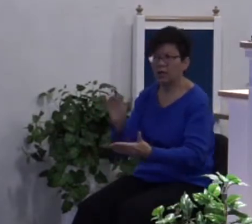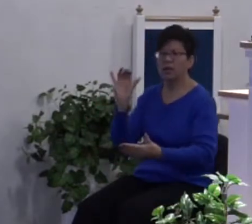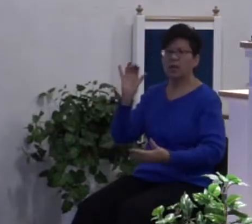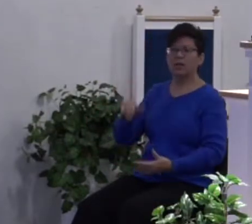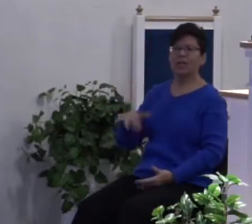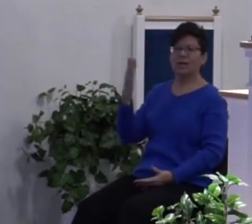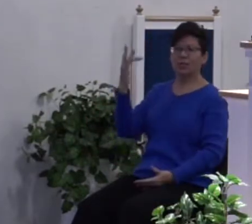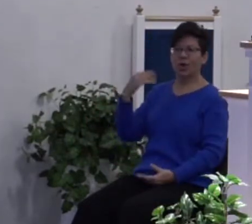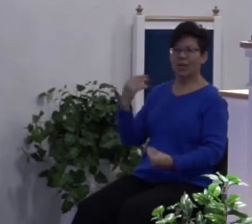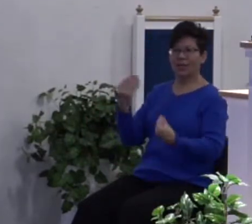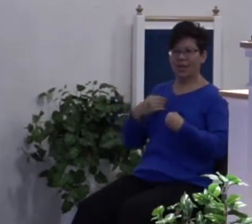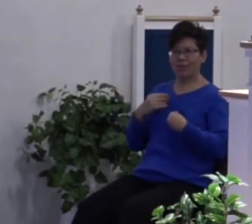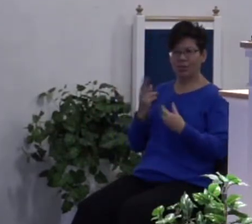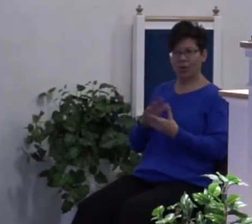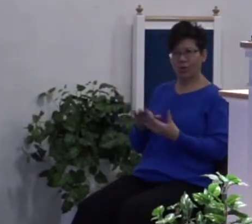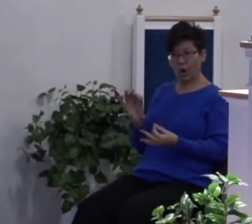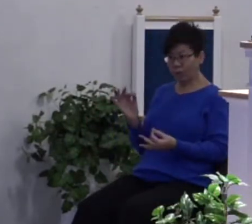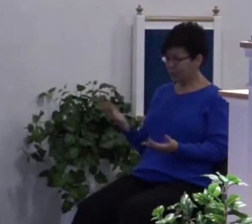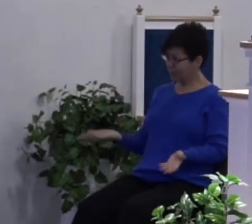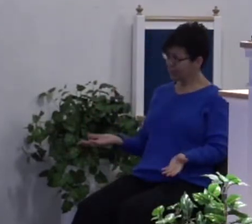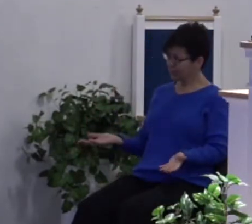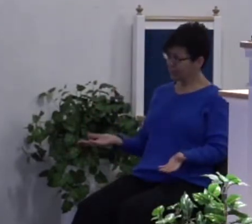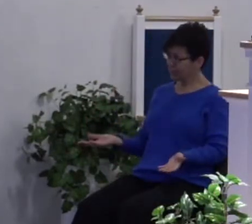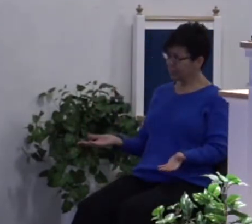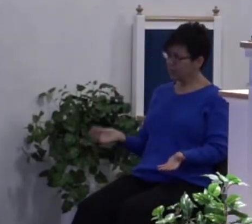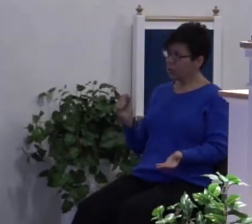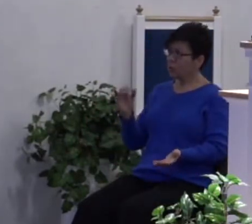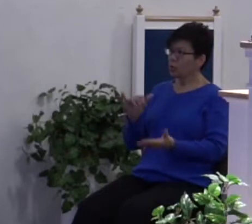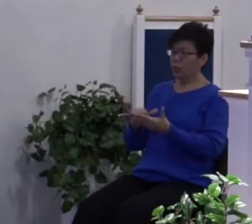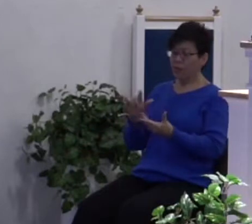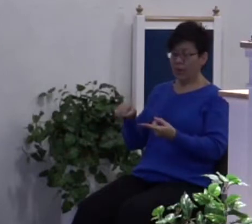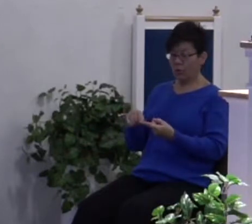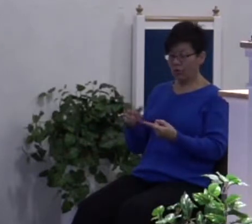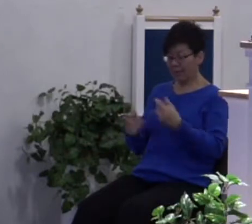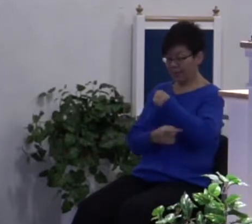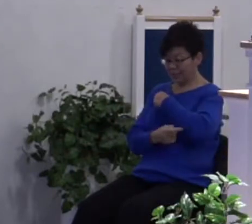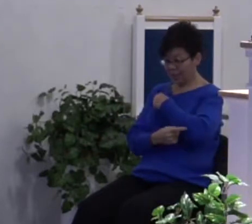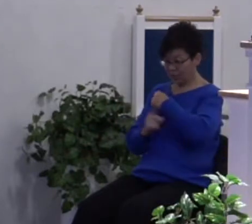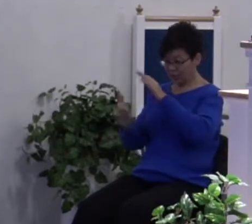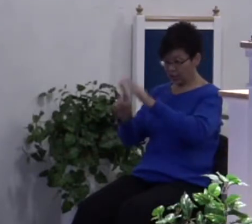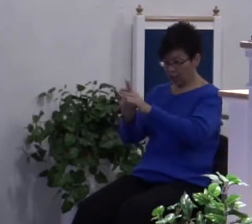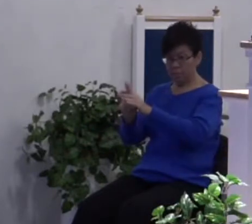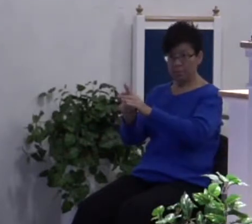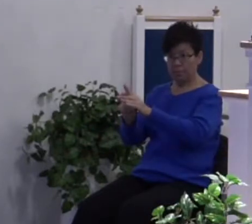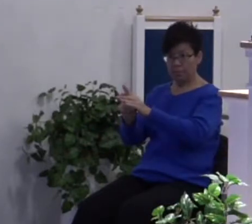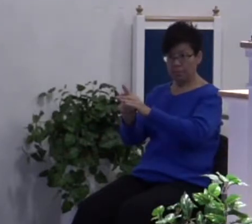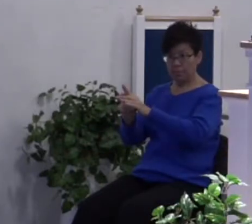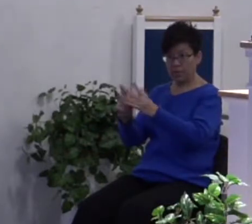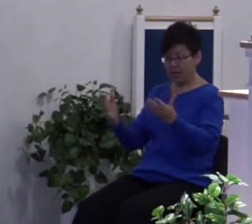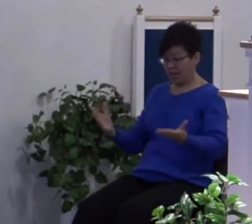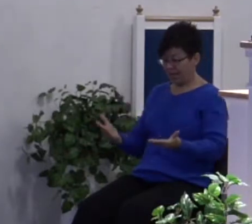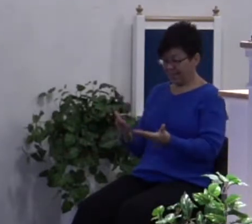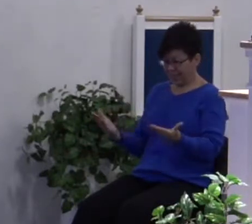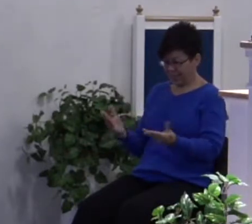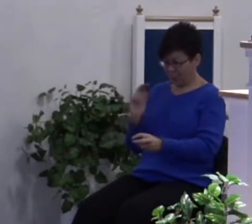he gave us the Holy Ghost. So that when temptations come and things get too hard,